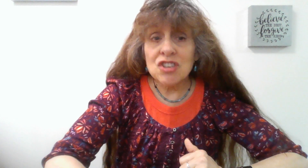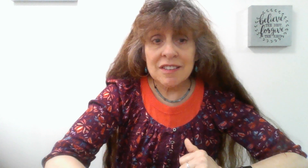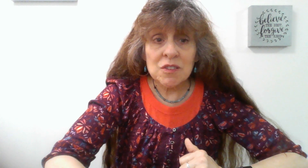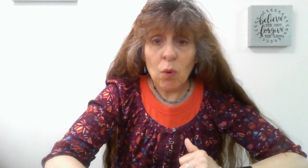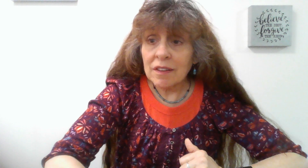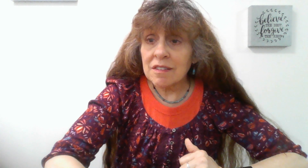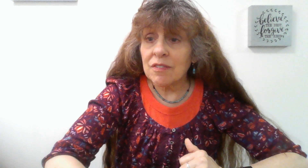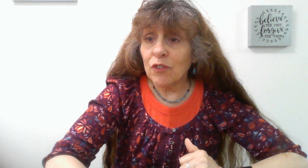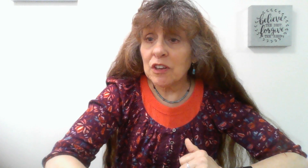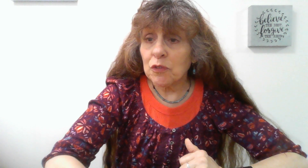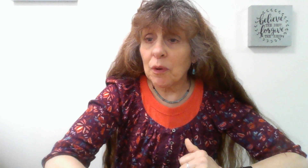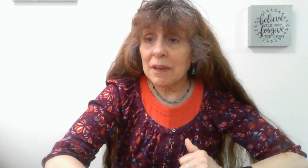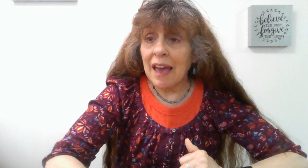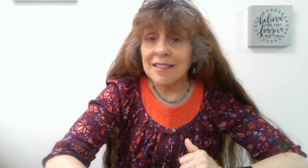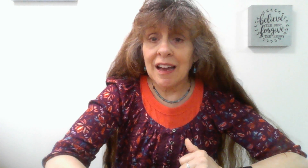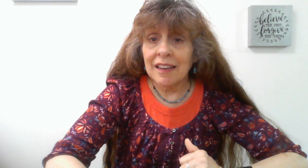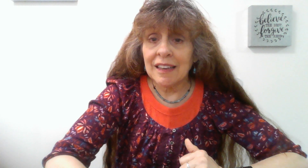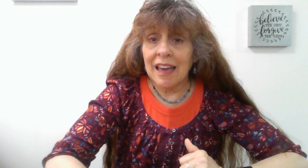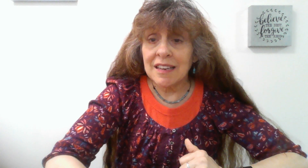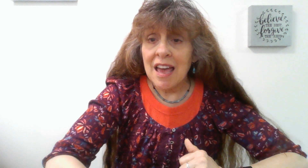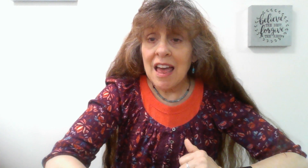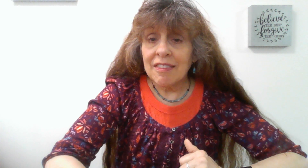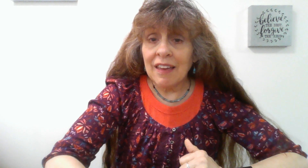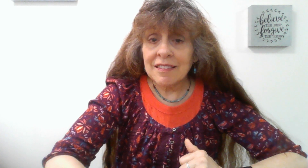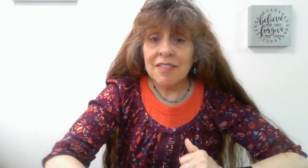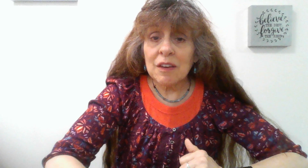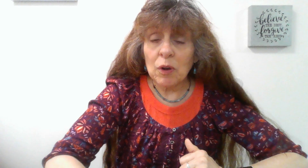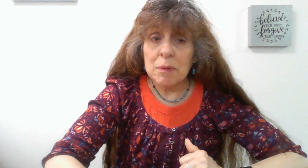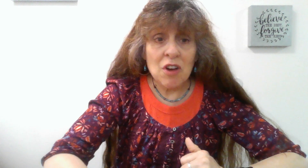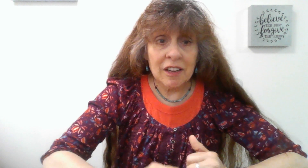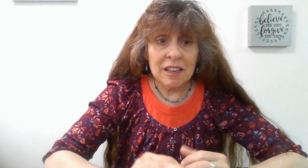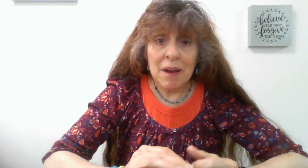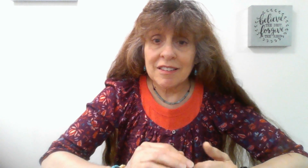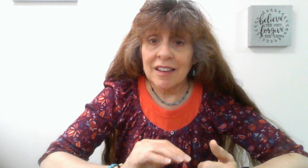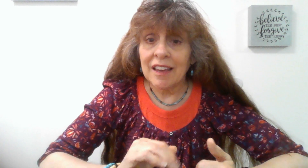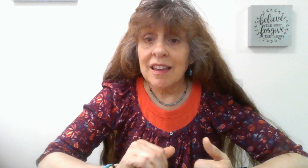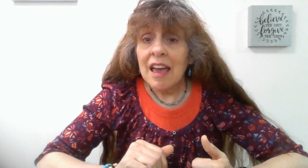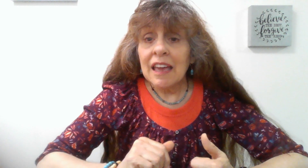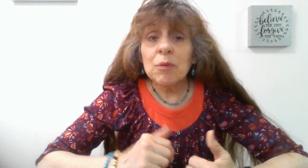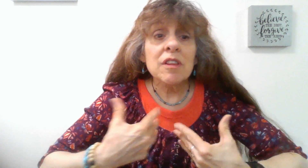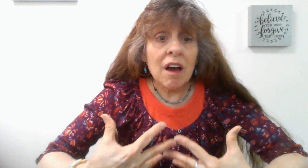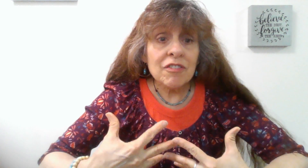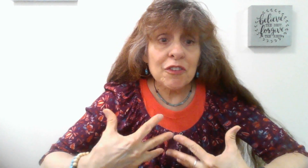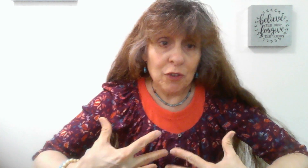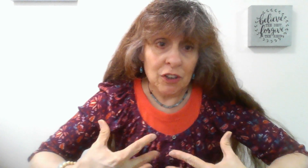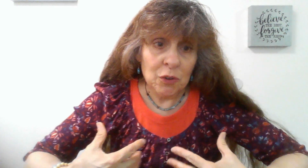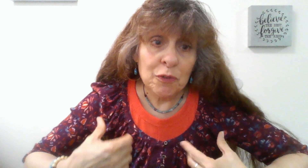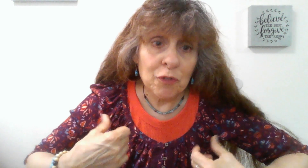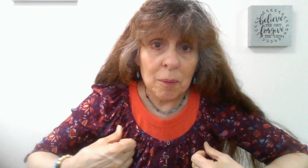Jesus wants to free you from anxiety, and that's the thing we're going to be talking about today. He would love to free you from